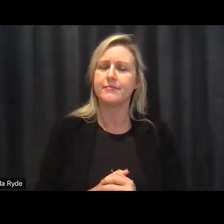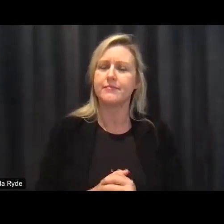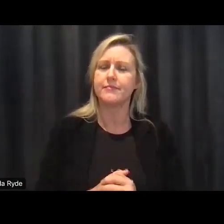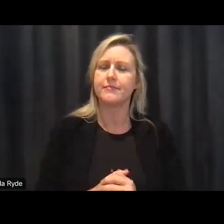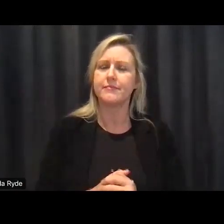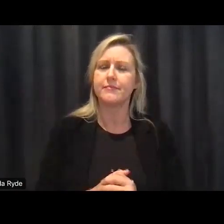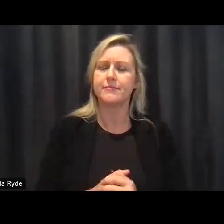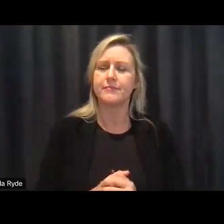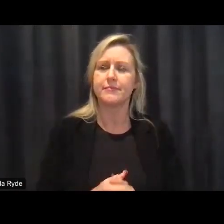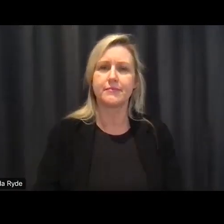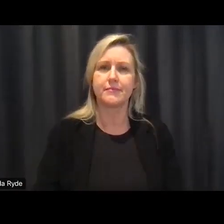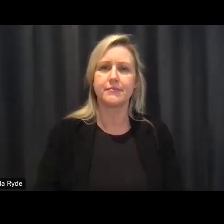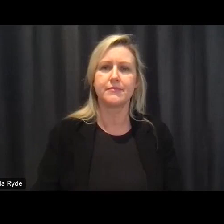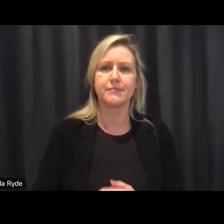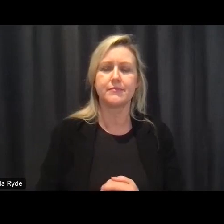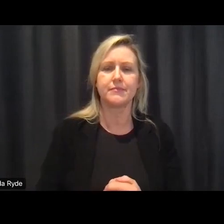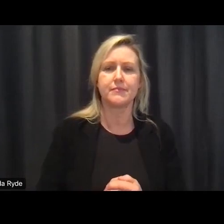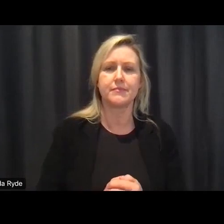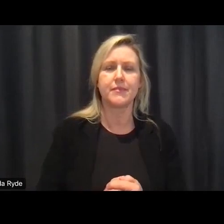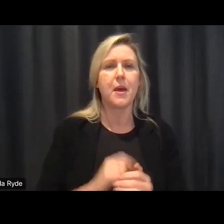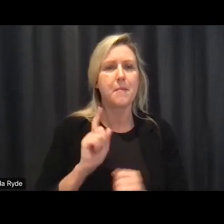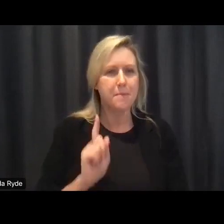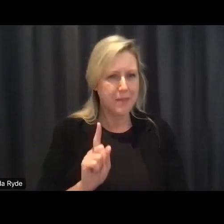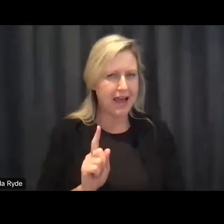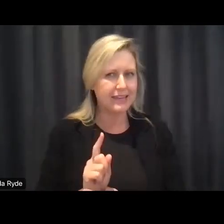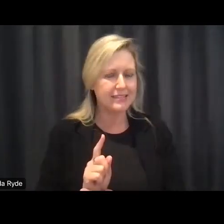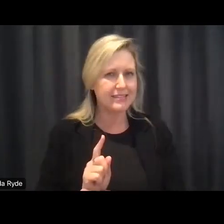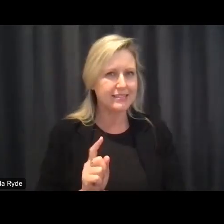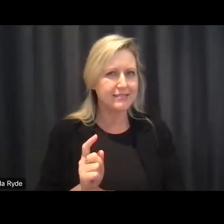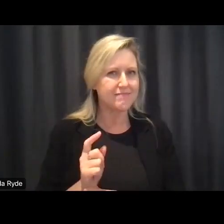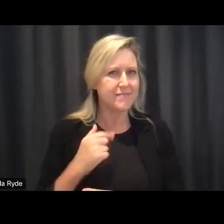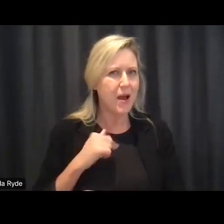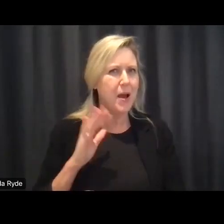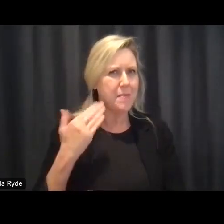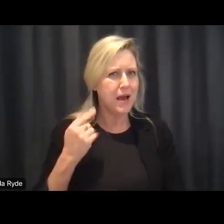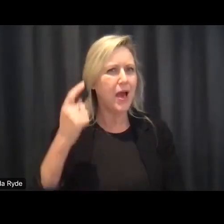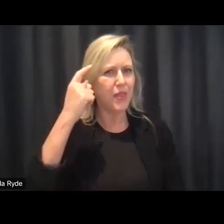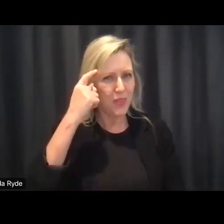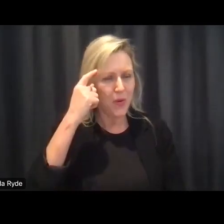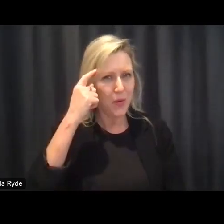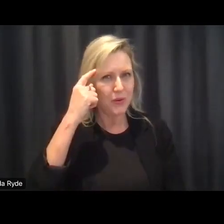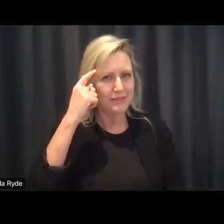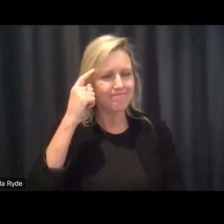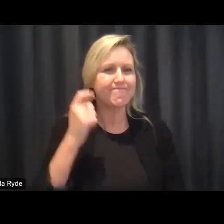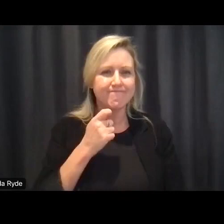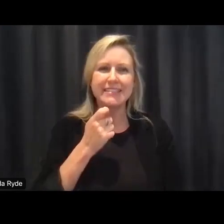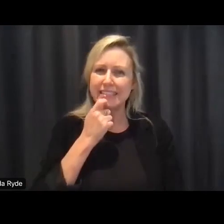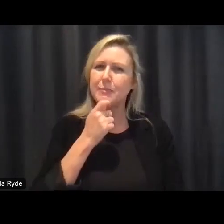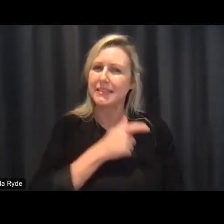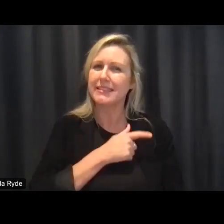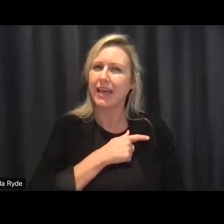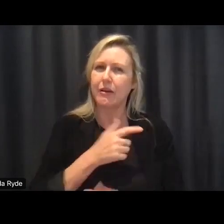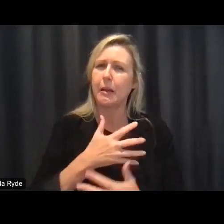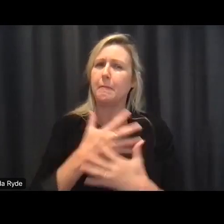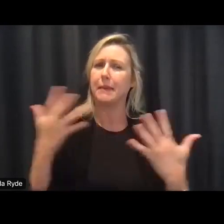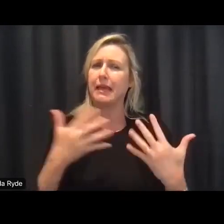that's a very scary thought um and it's it's an enormous responsibility and and to be